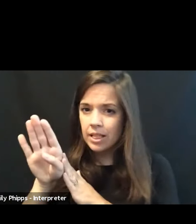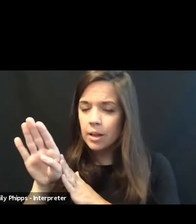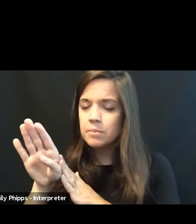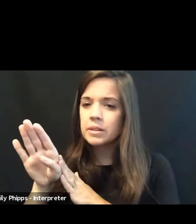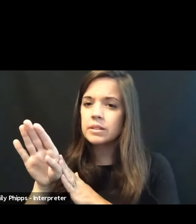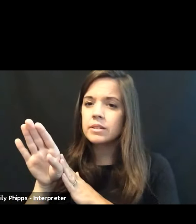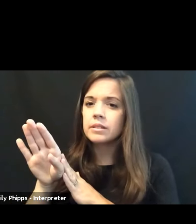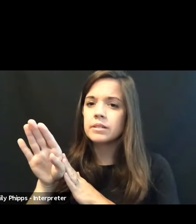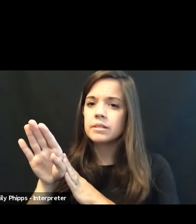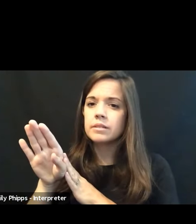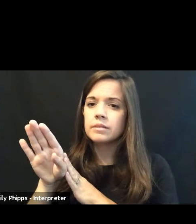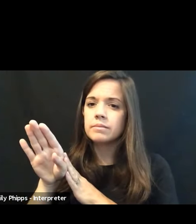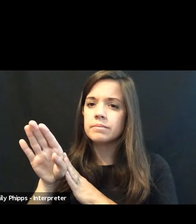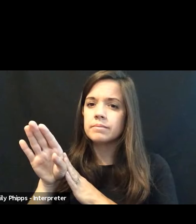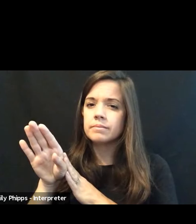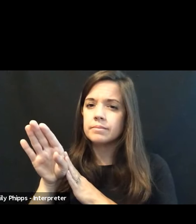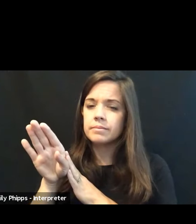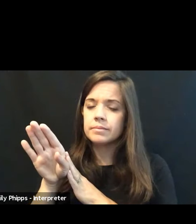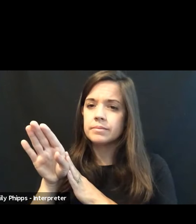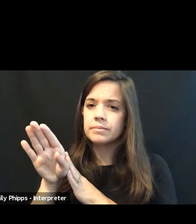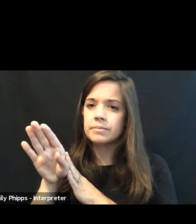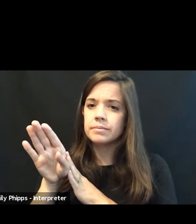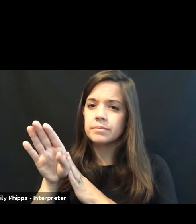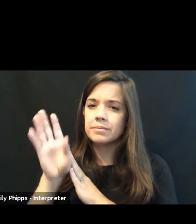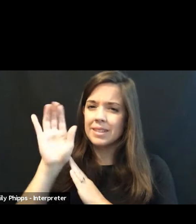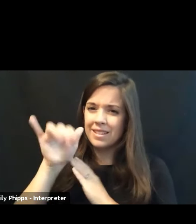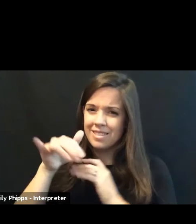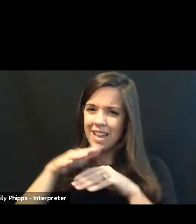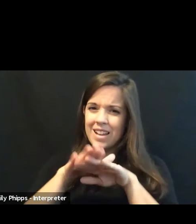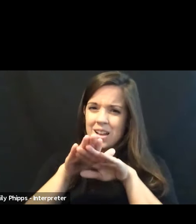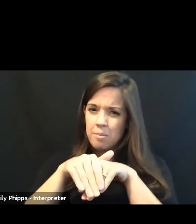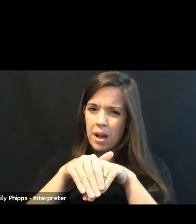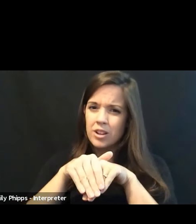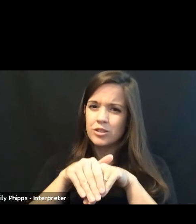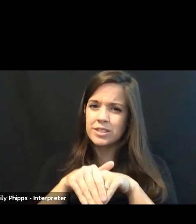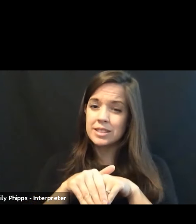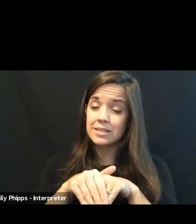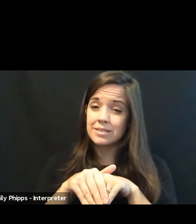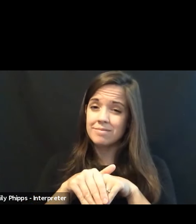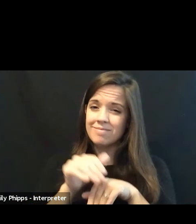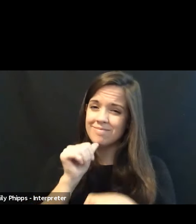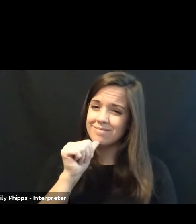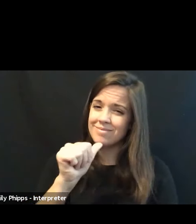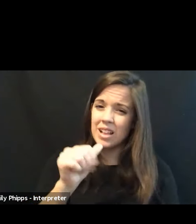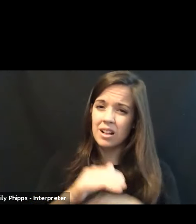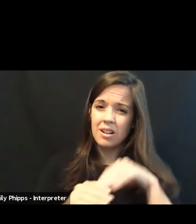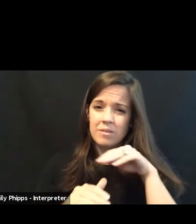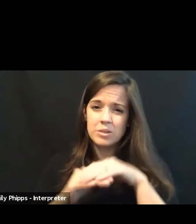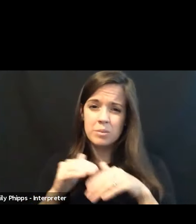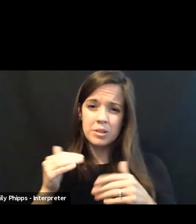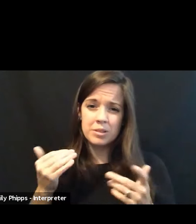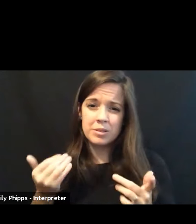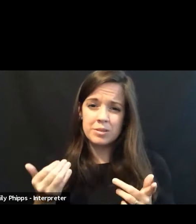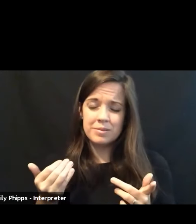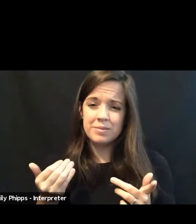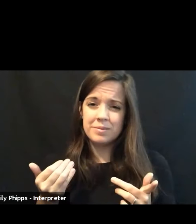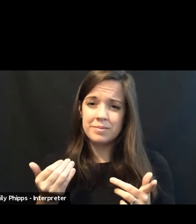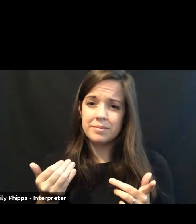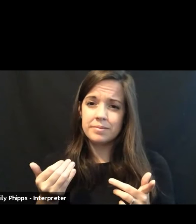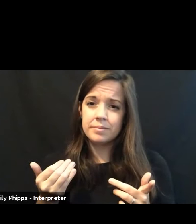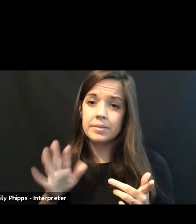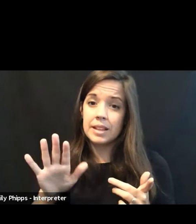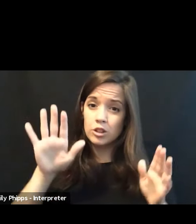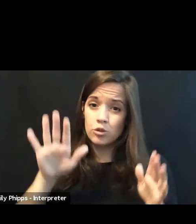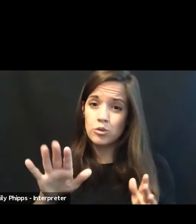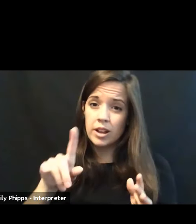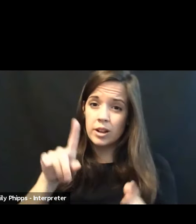that hypocrisy doesn't always sit well with others. So that's a great question,